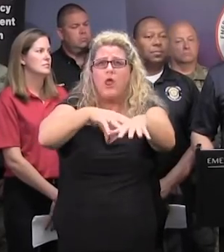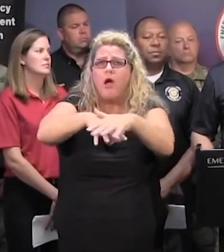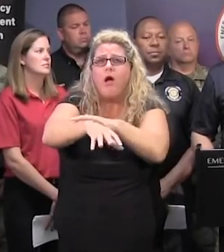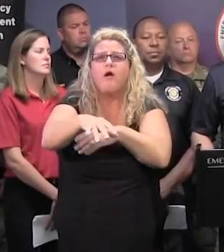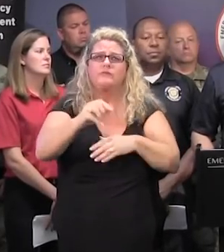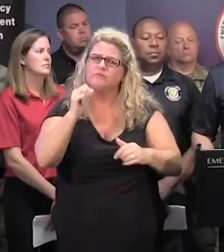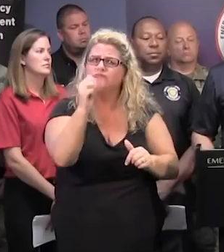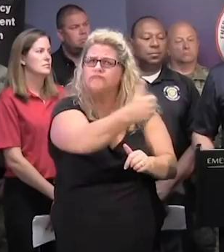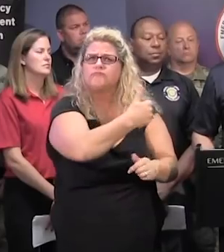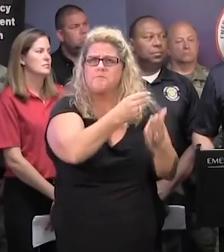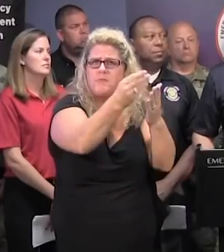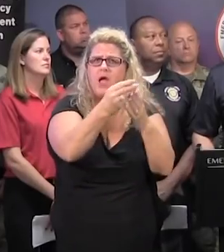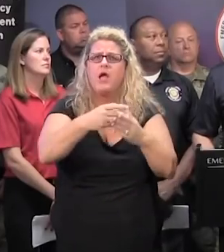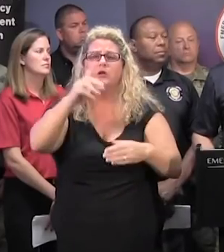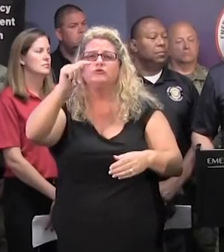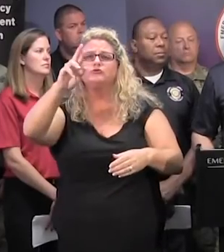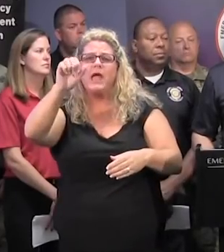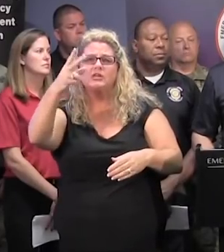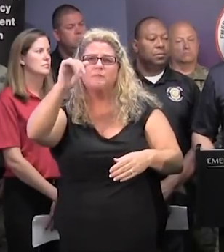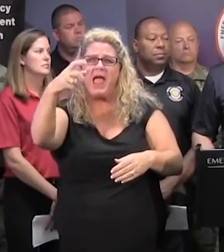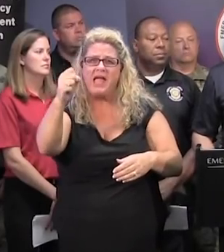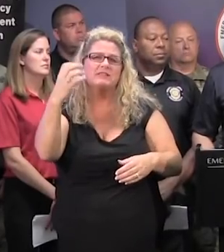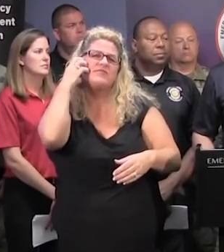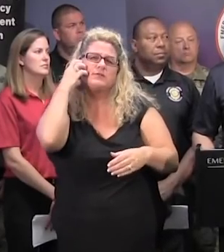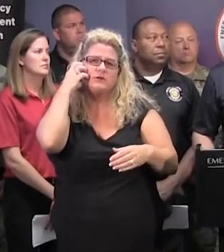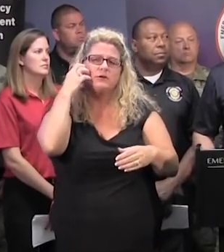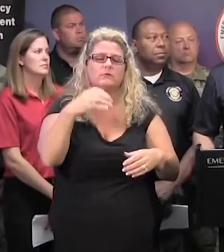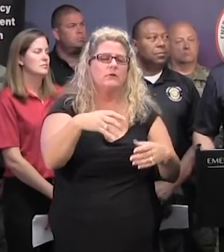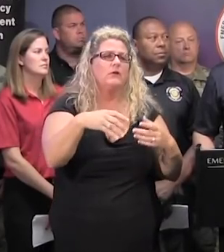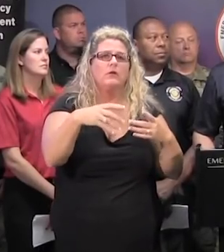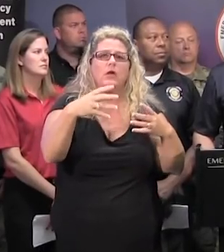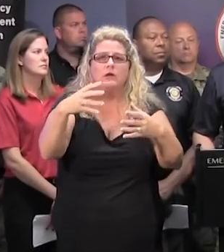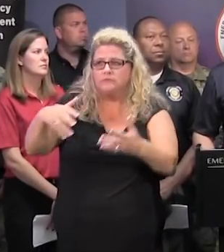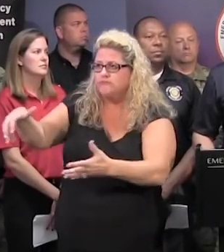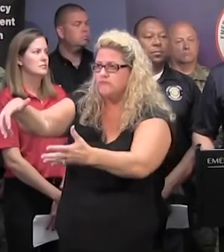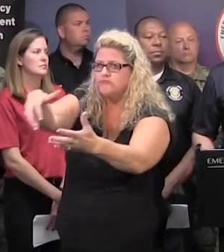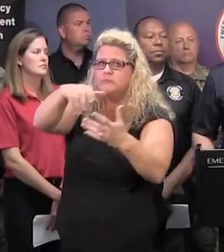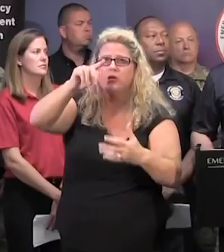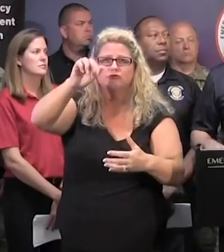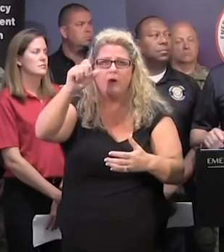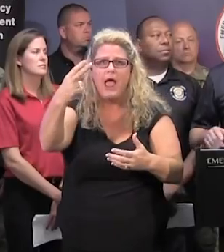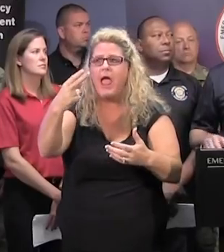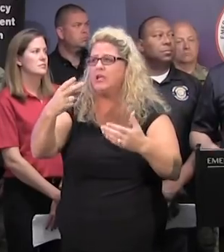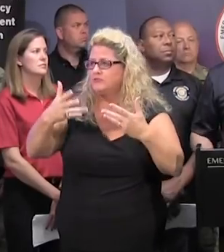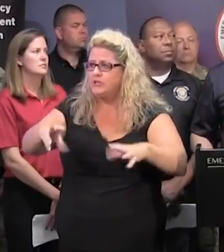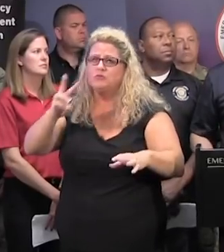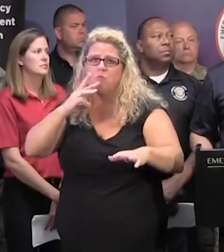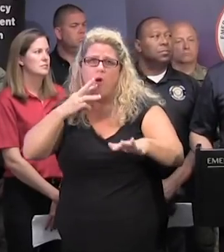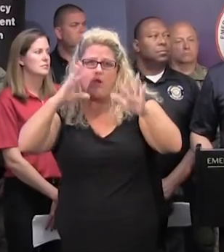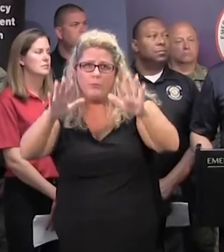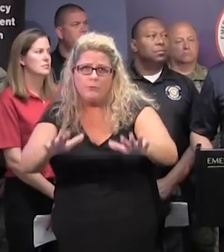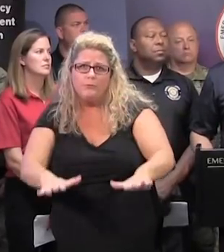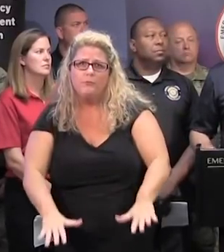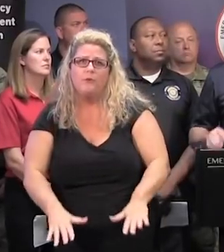and contractor trash bags so that you can go ahead and get rid of the trash and the water as fast as humanly possible